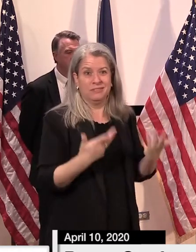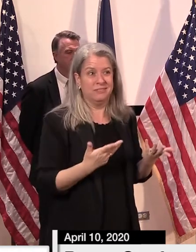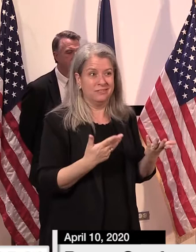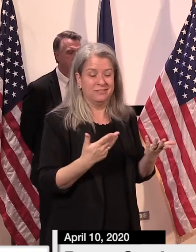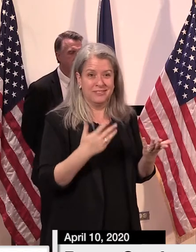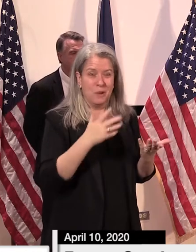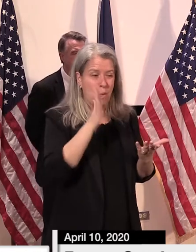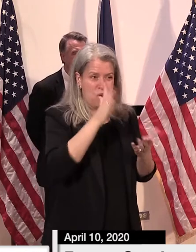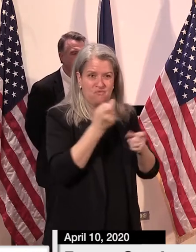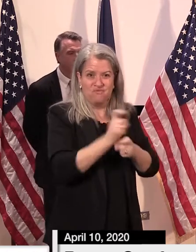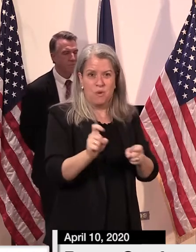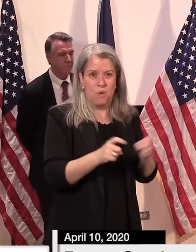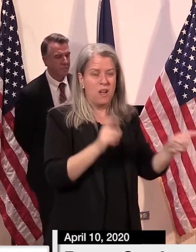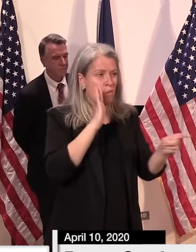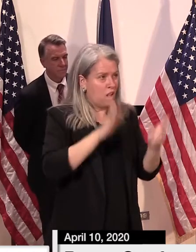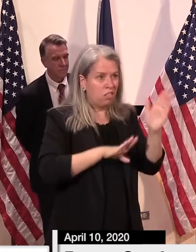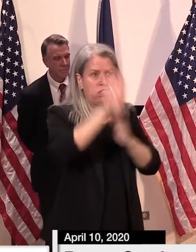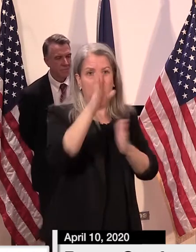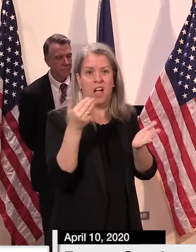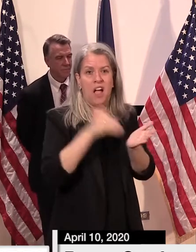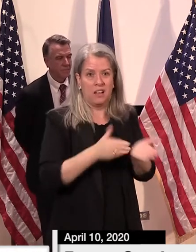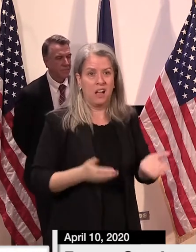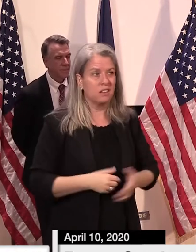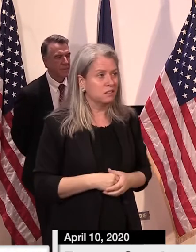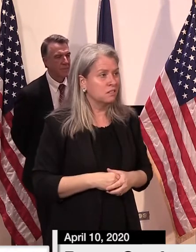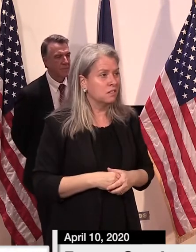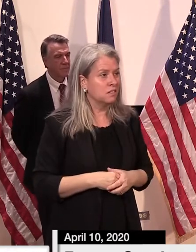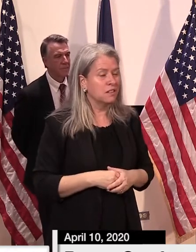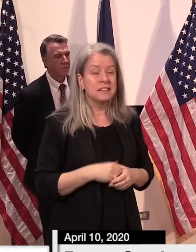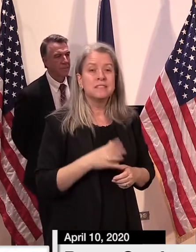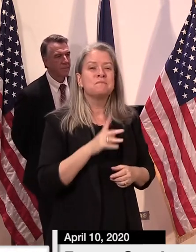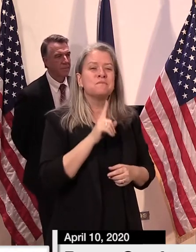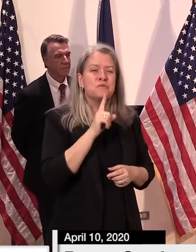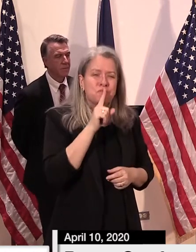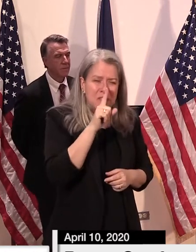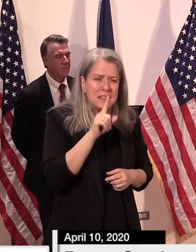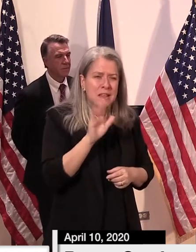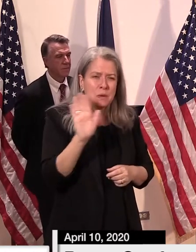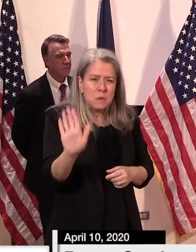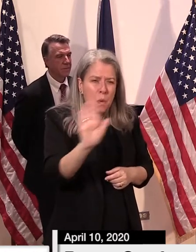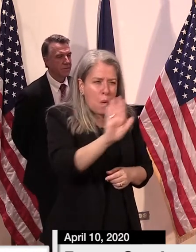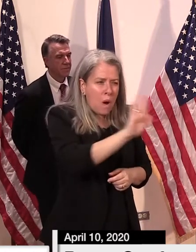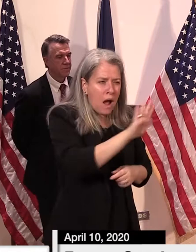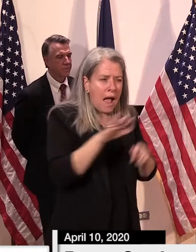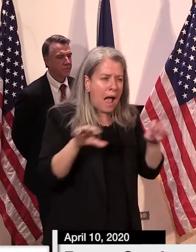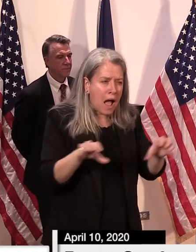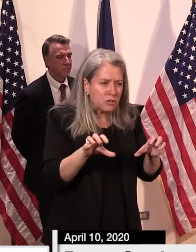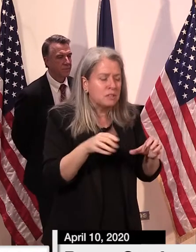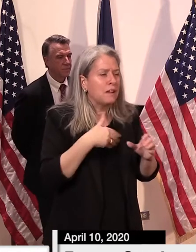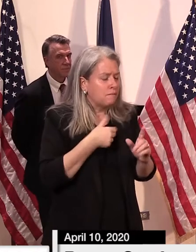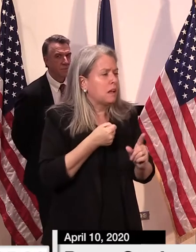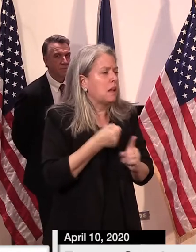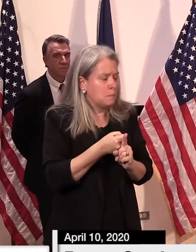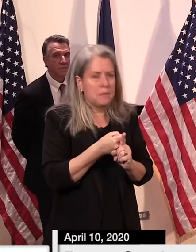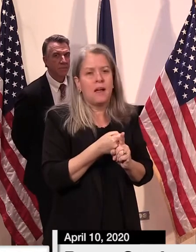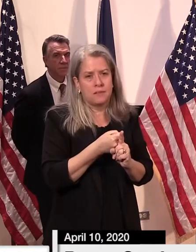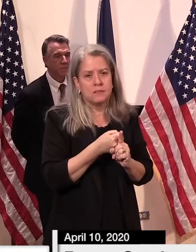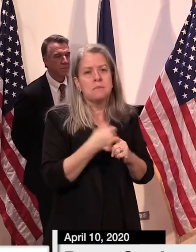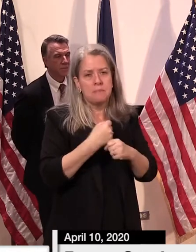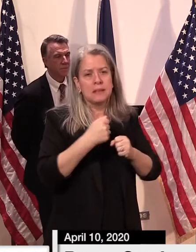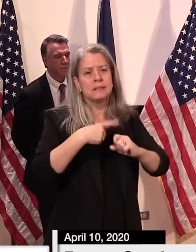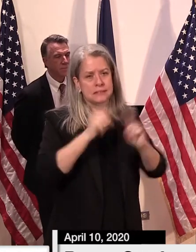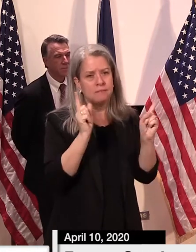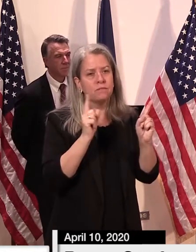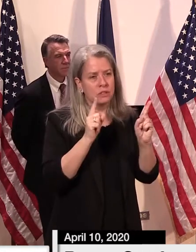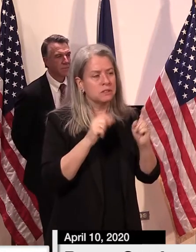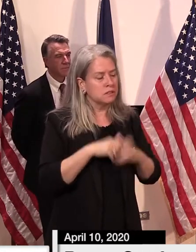Again, our individual actions will ultimately determine our collective experience. Although it's difficult,